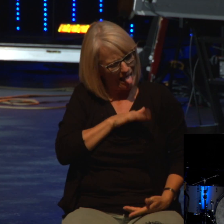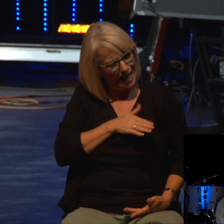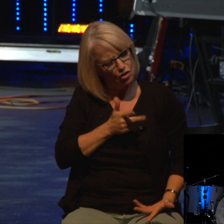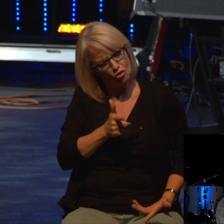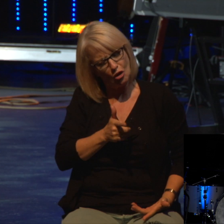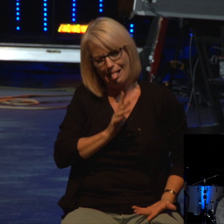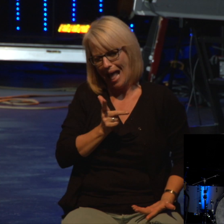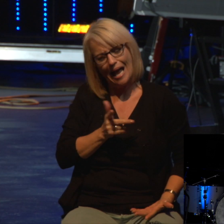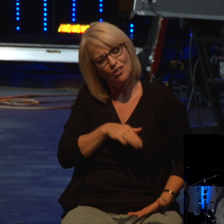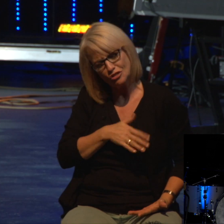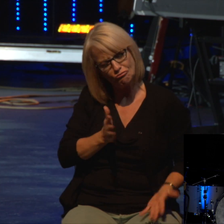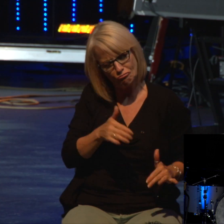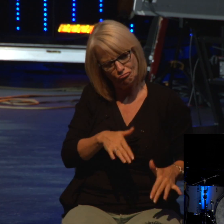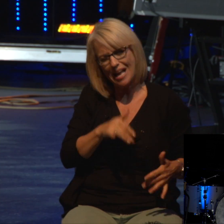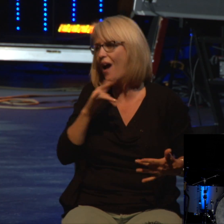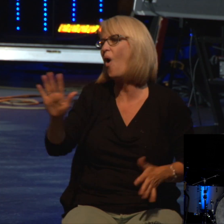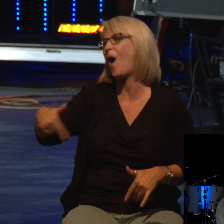I just don't feel like it right now